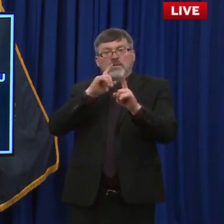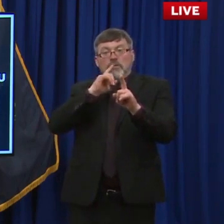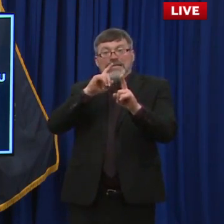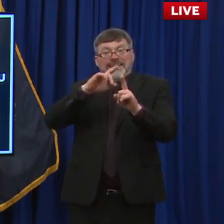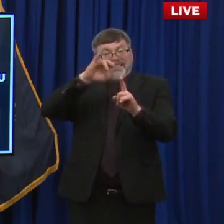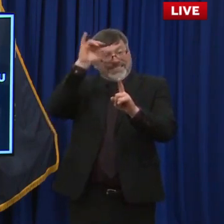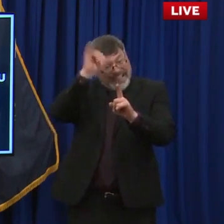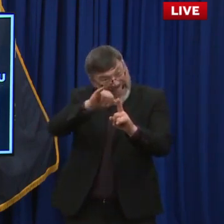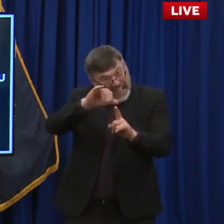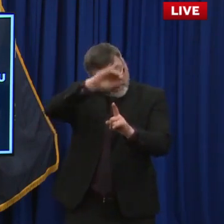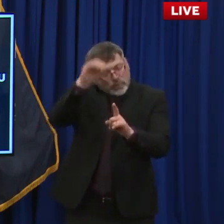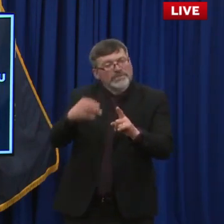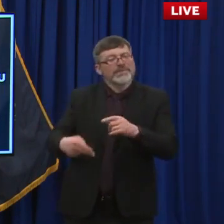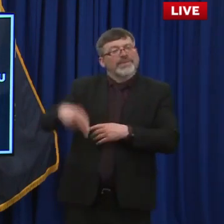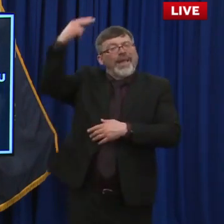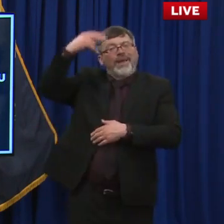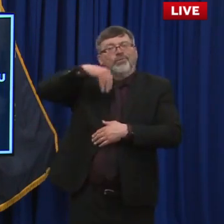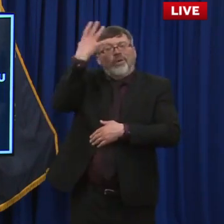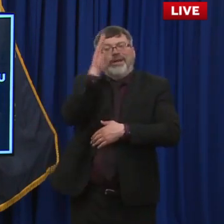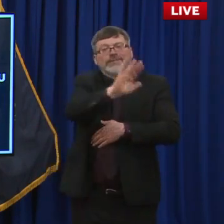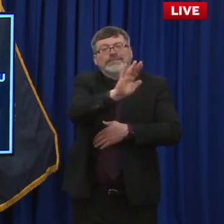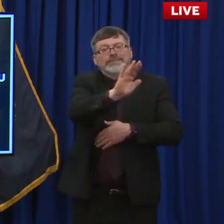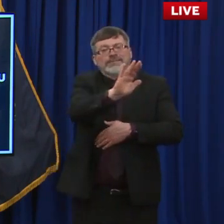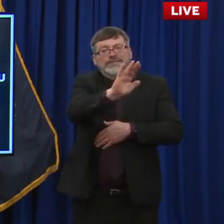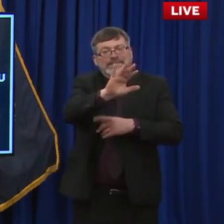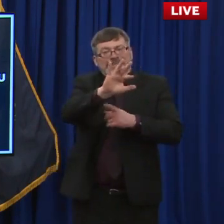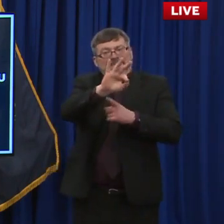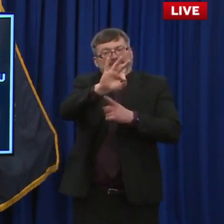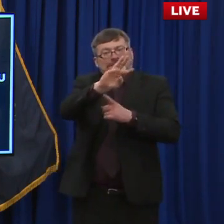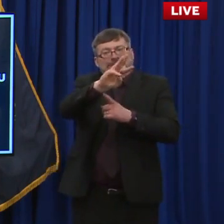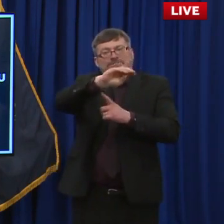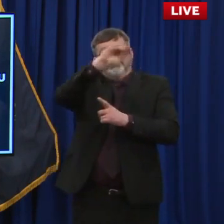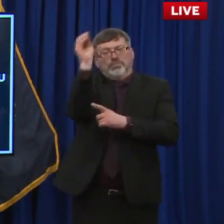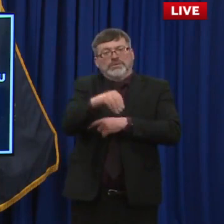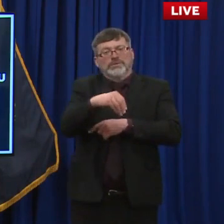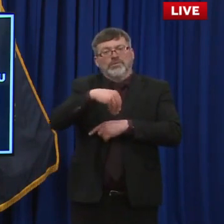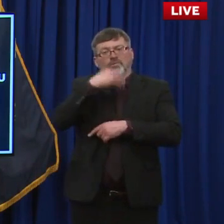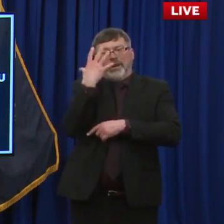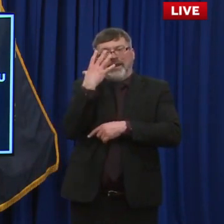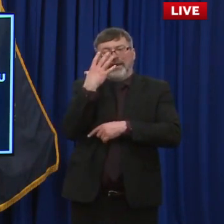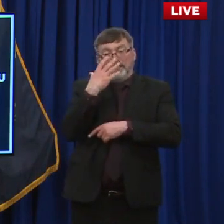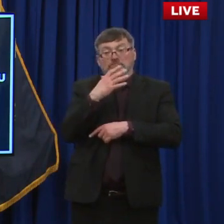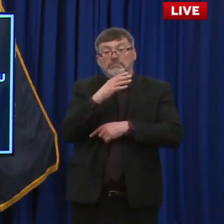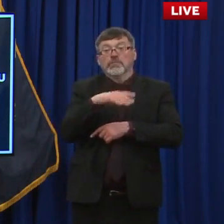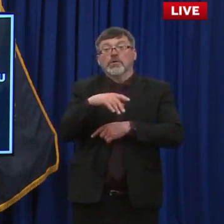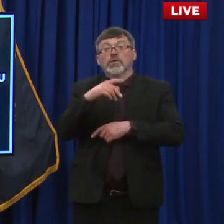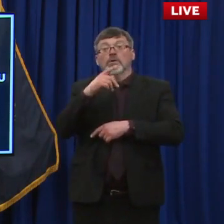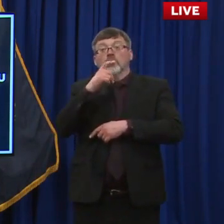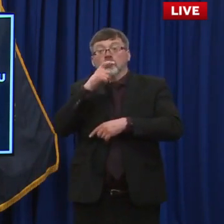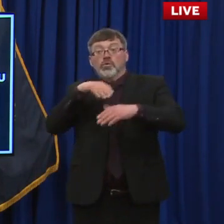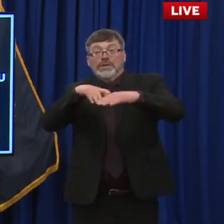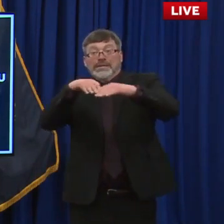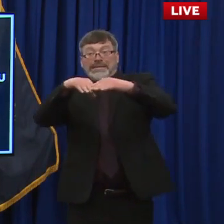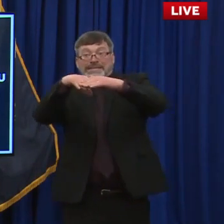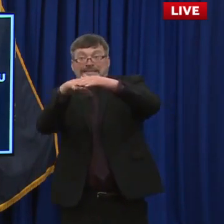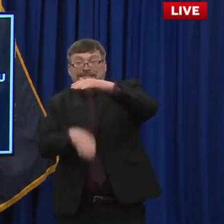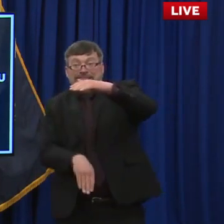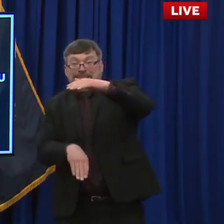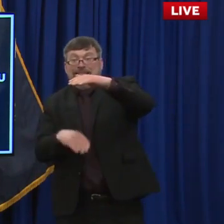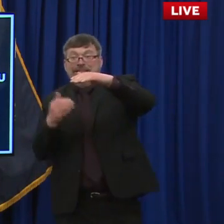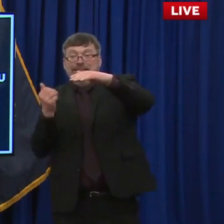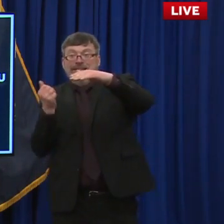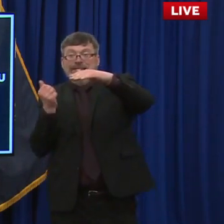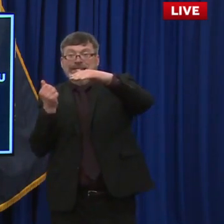Whereas when you look at younger populations, like populations under the age of 18, they're 84% white. So much more